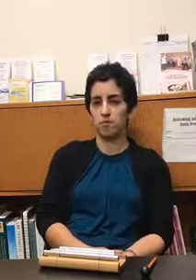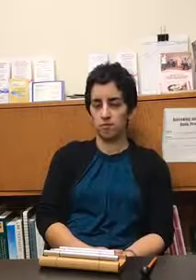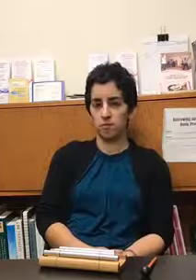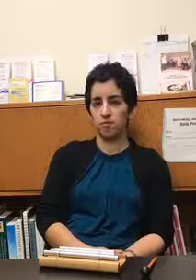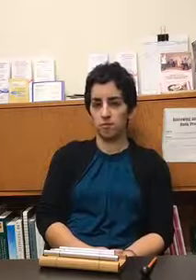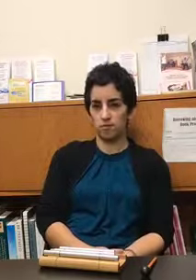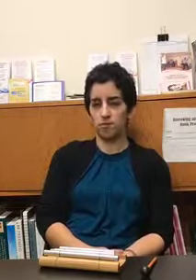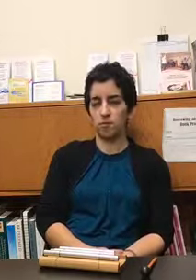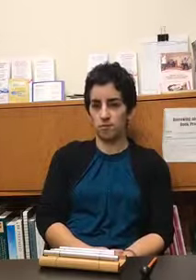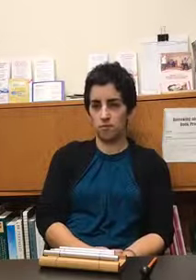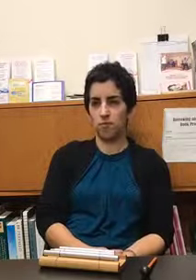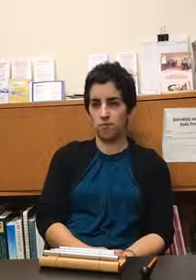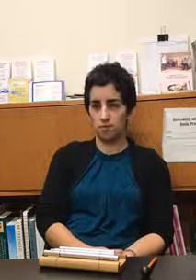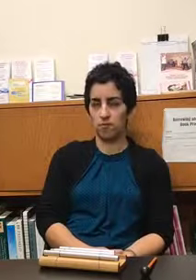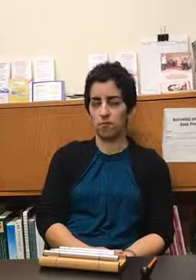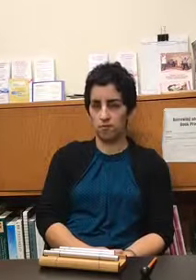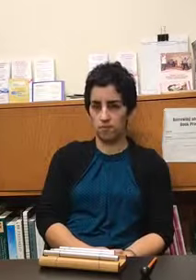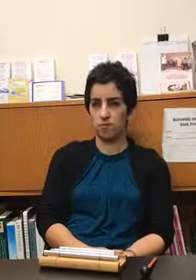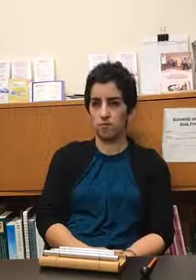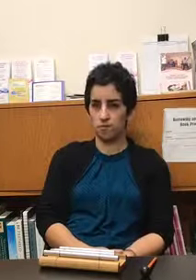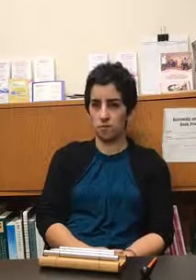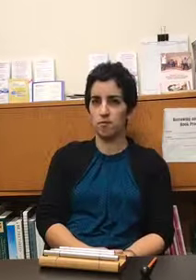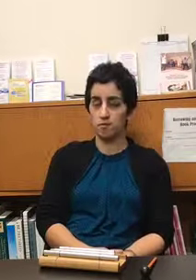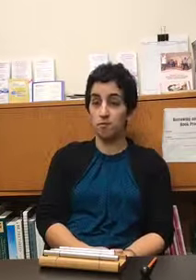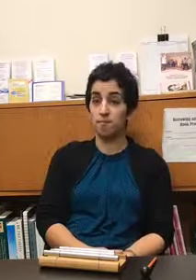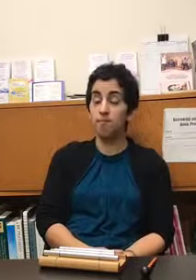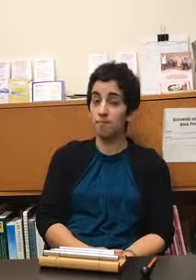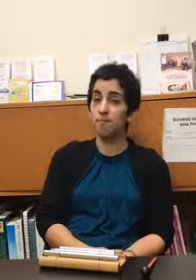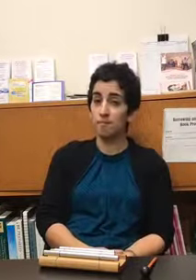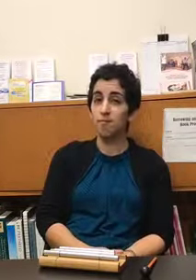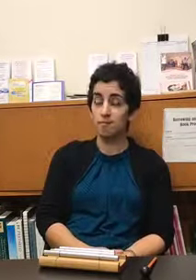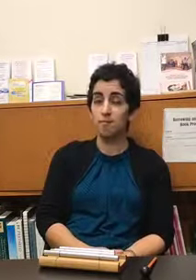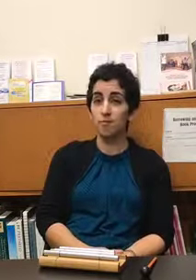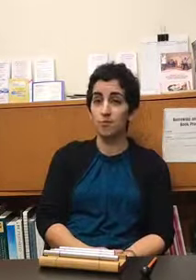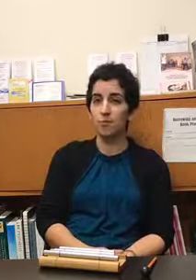utilize to help i'm not going to say control